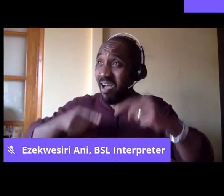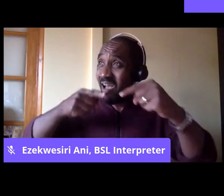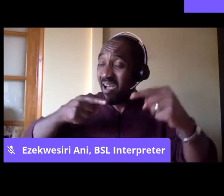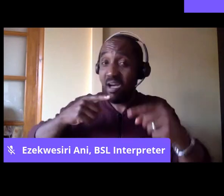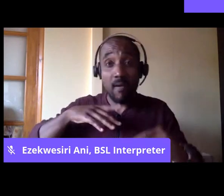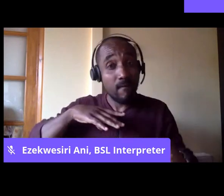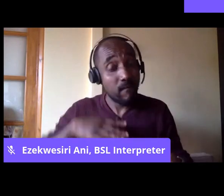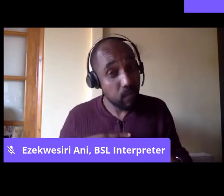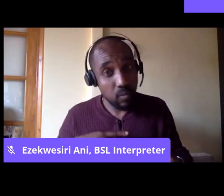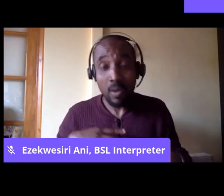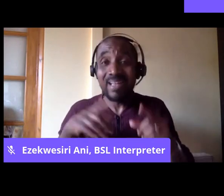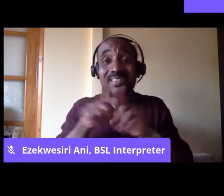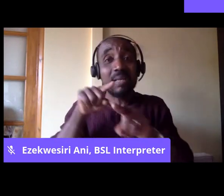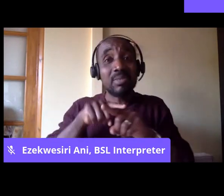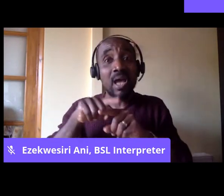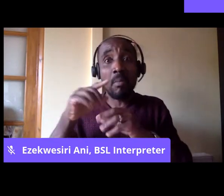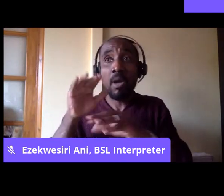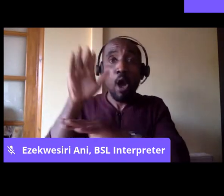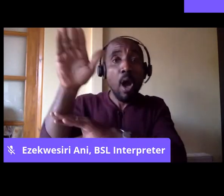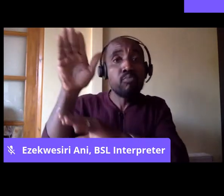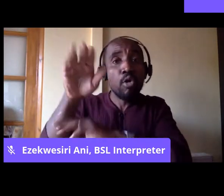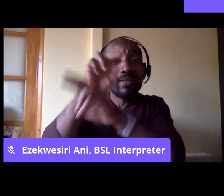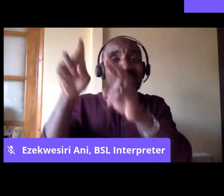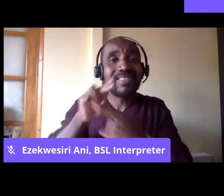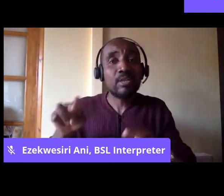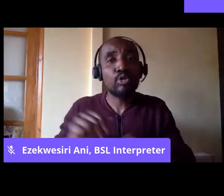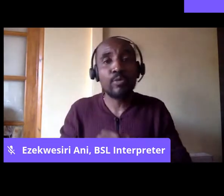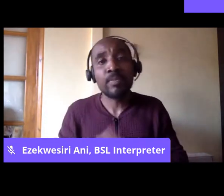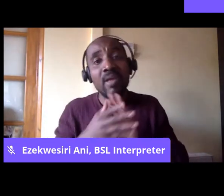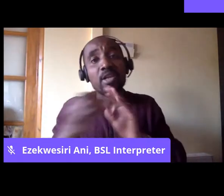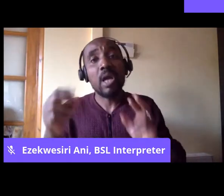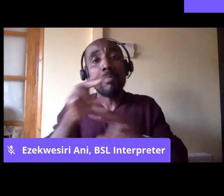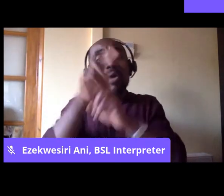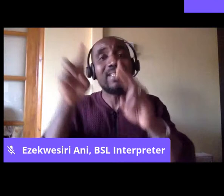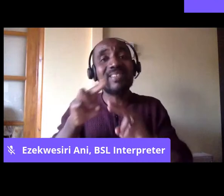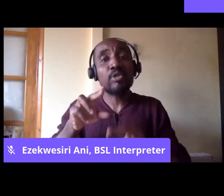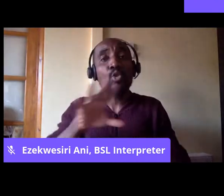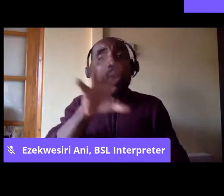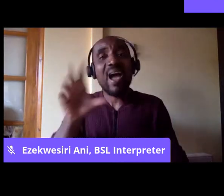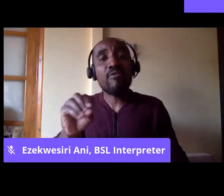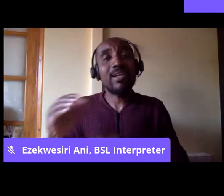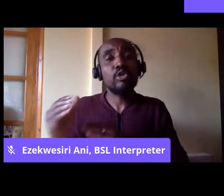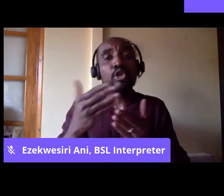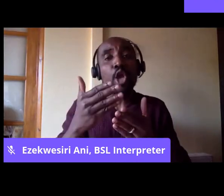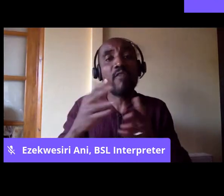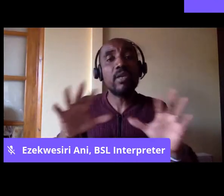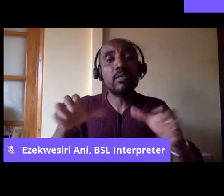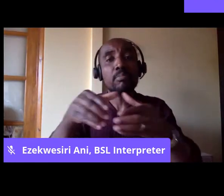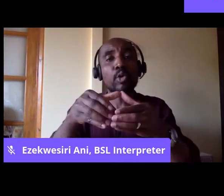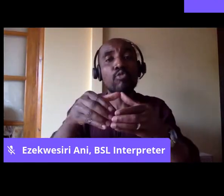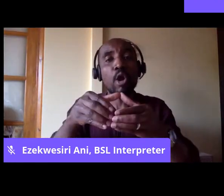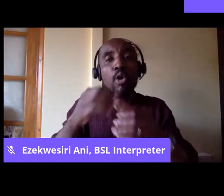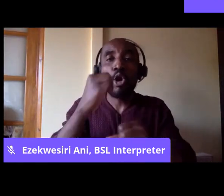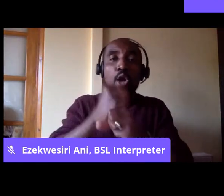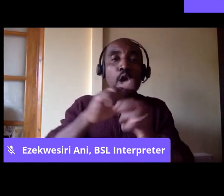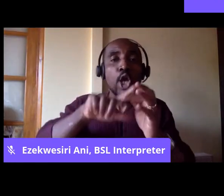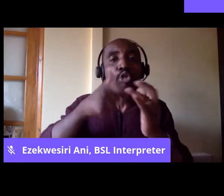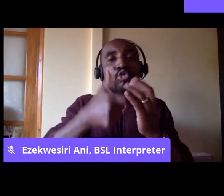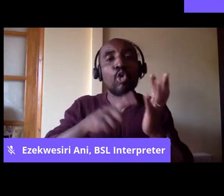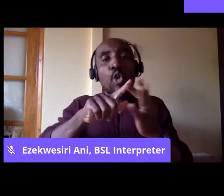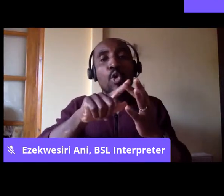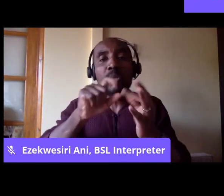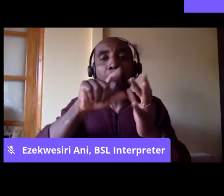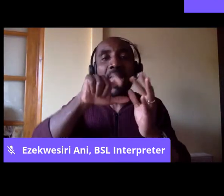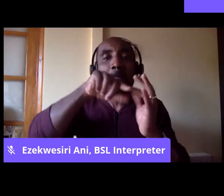abroad. You had organizations like the International African Service Bureau, which was founded by people like George Padmore and C.L.R.